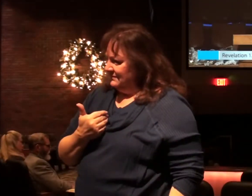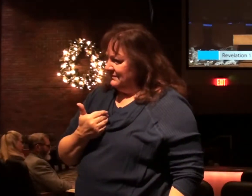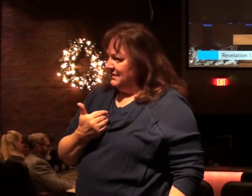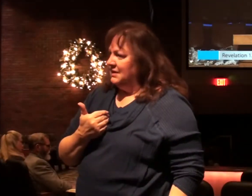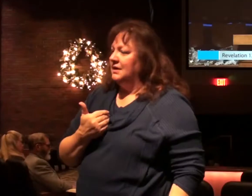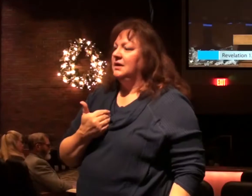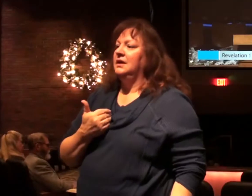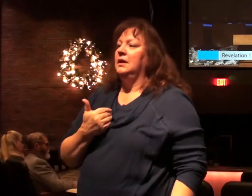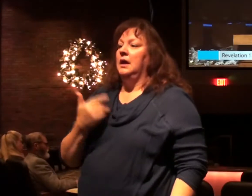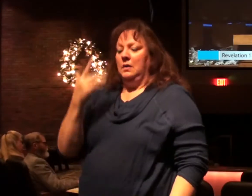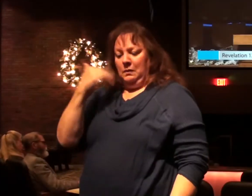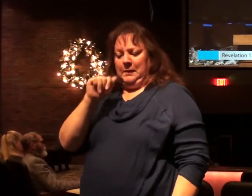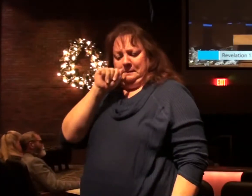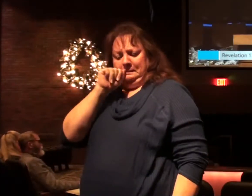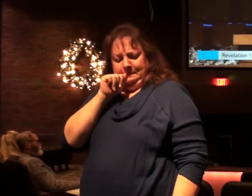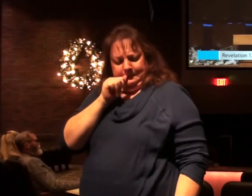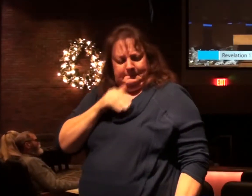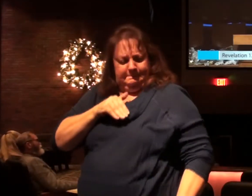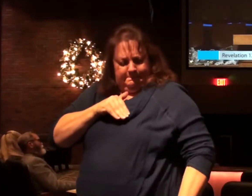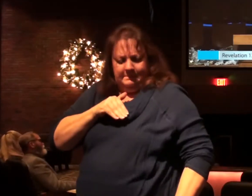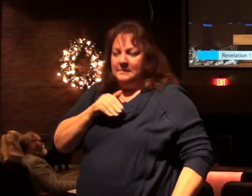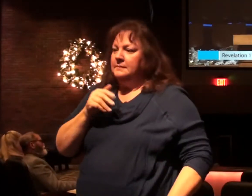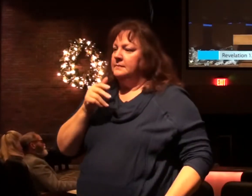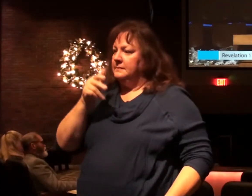That's why we overcome the devil.